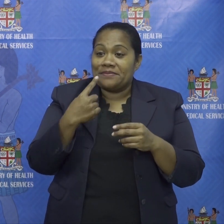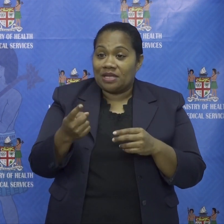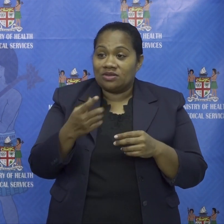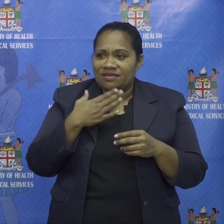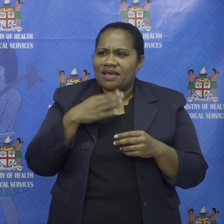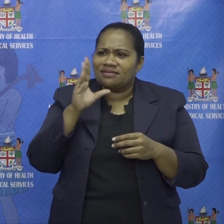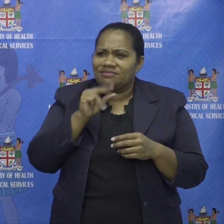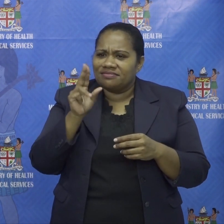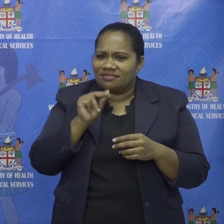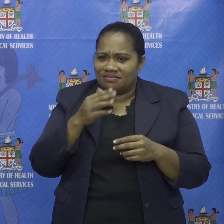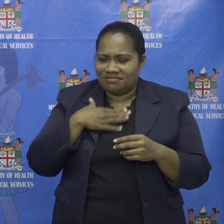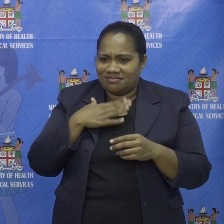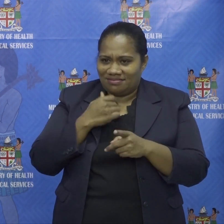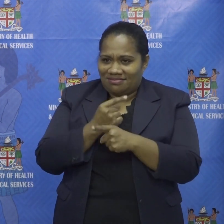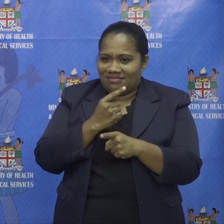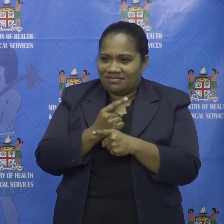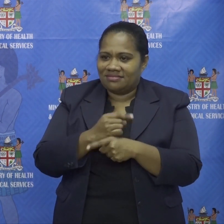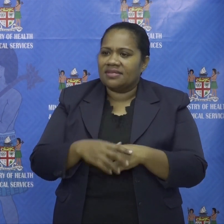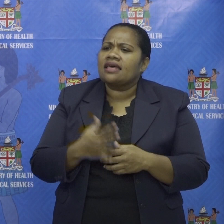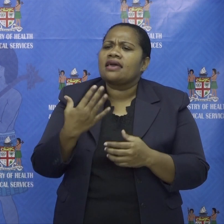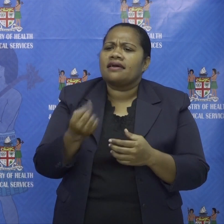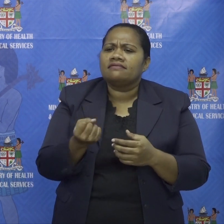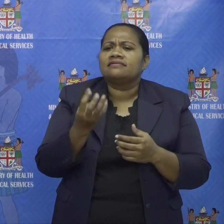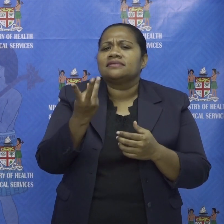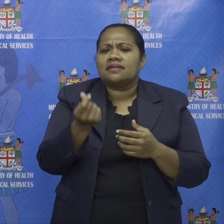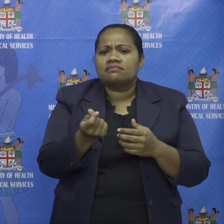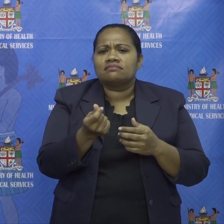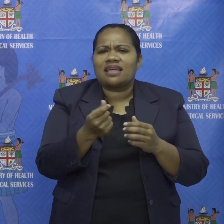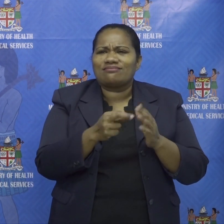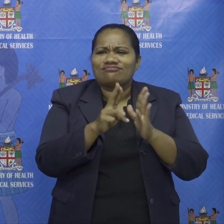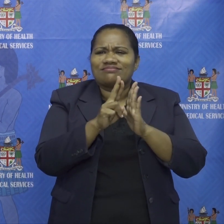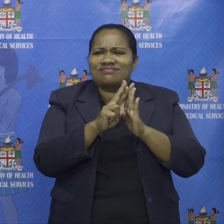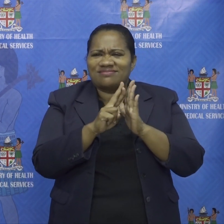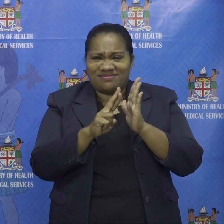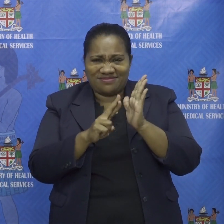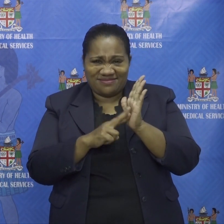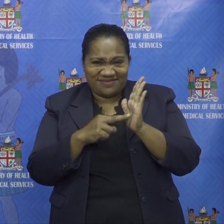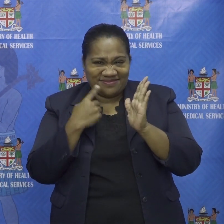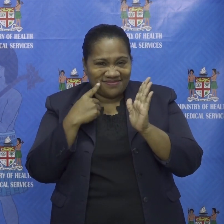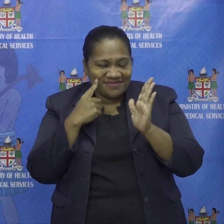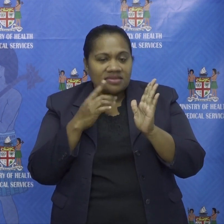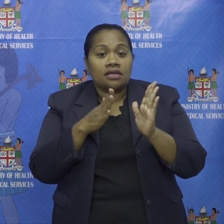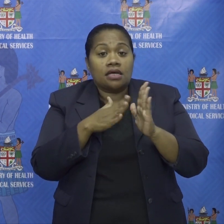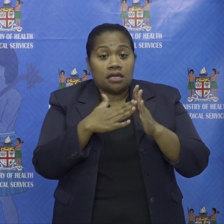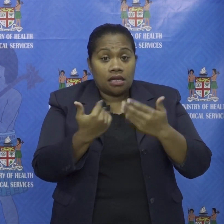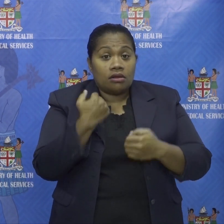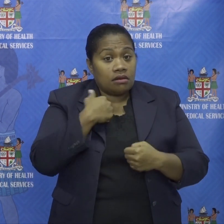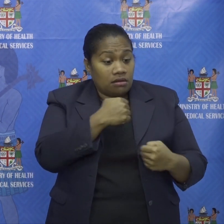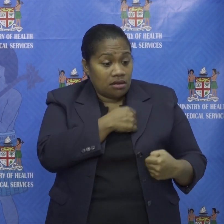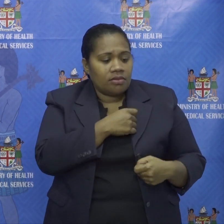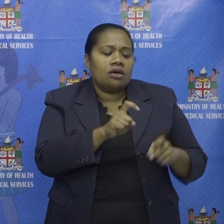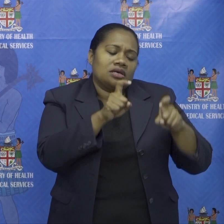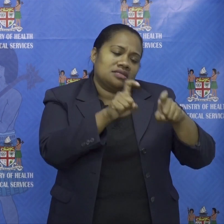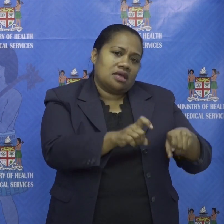are a number of bridges that we have noticed in uh tanua and that the soldiers are now having to stay longer